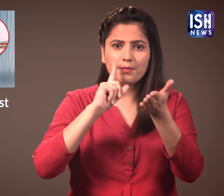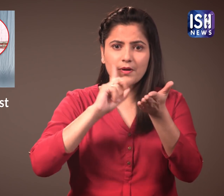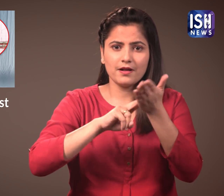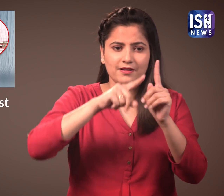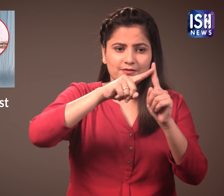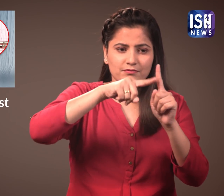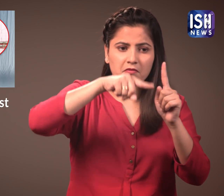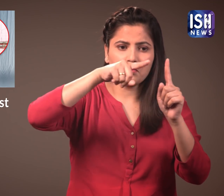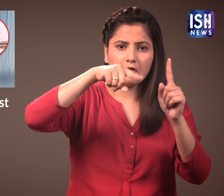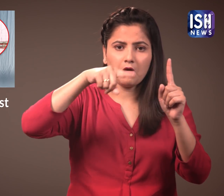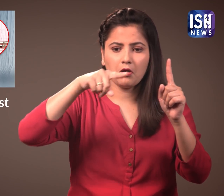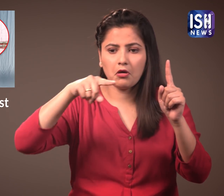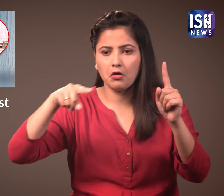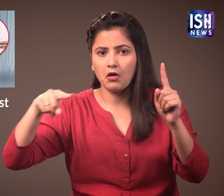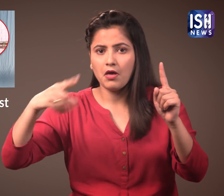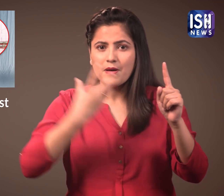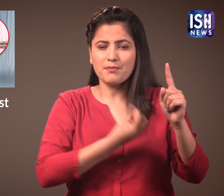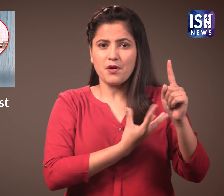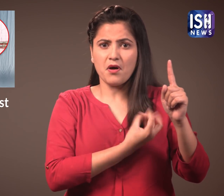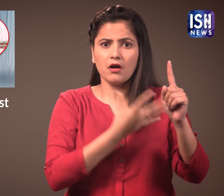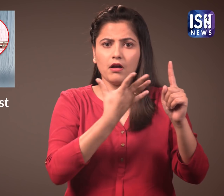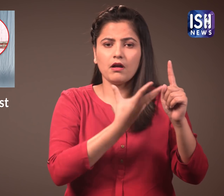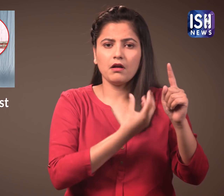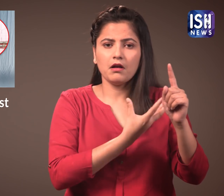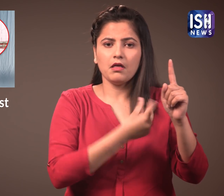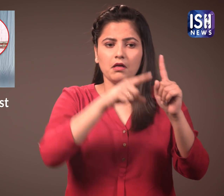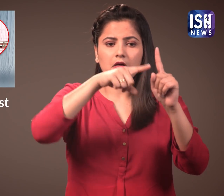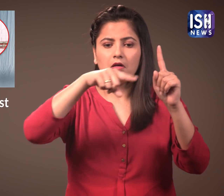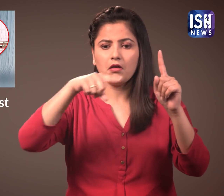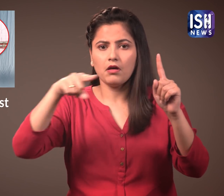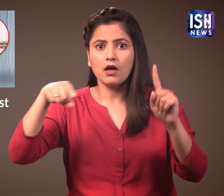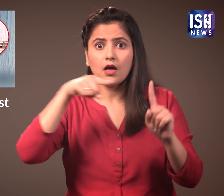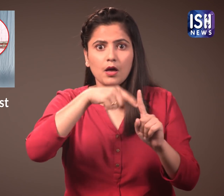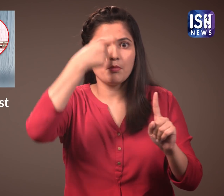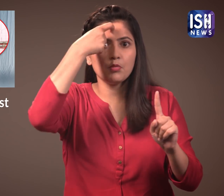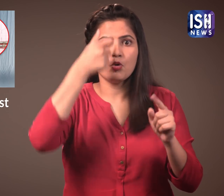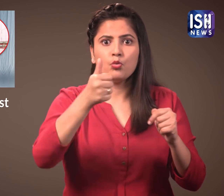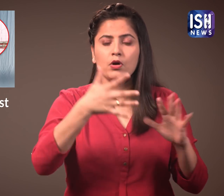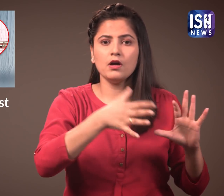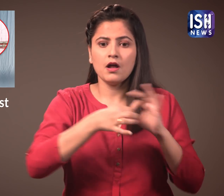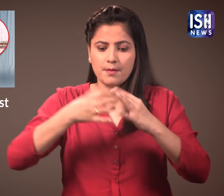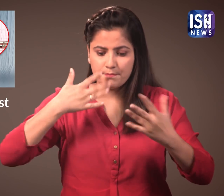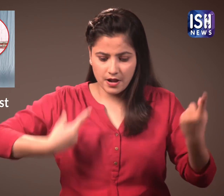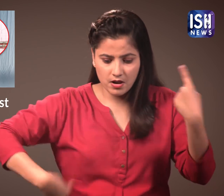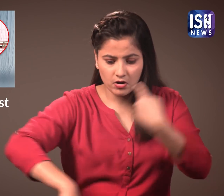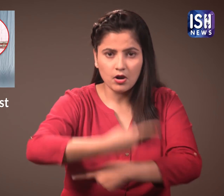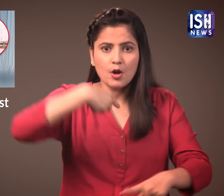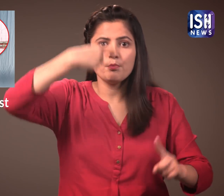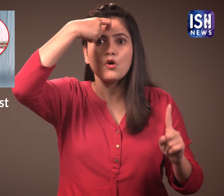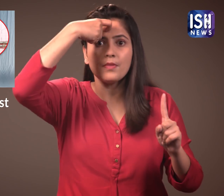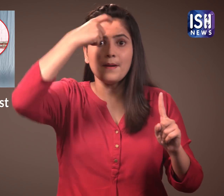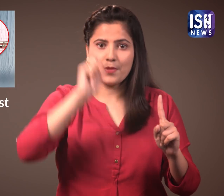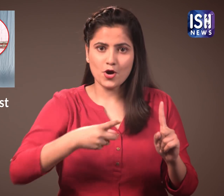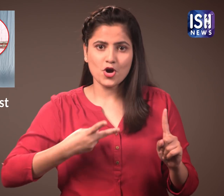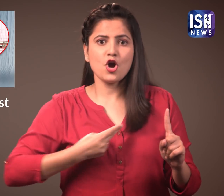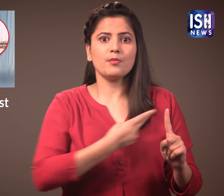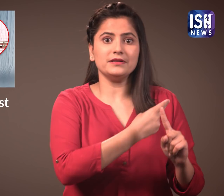it means per minute there are less heart beats which leads to less blood circulation.